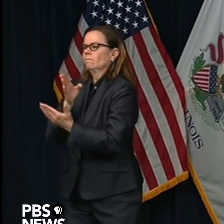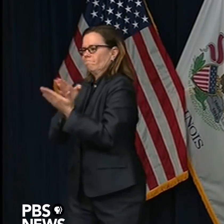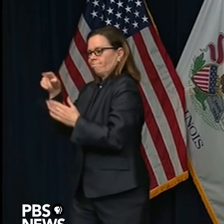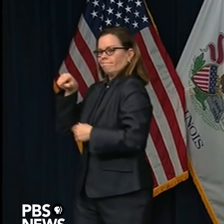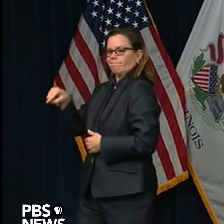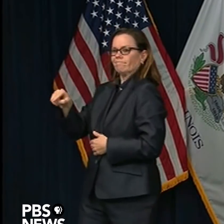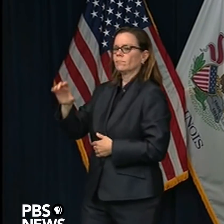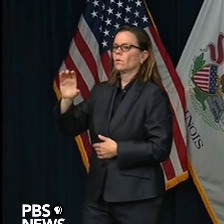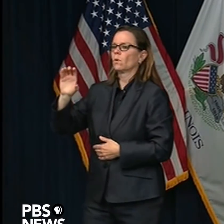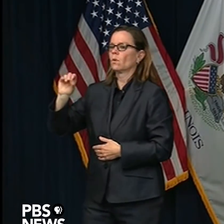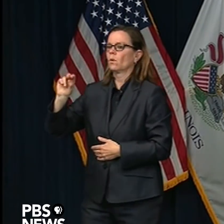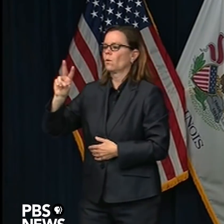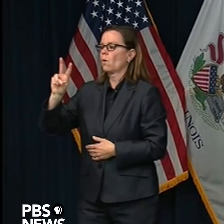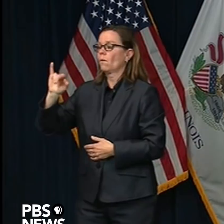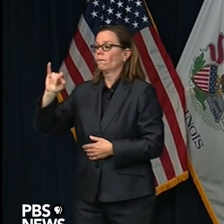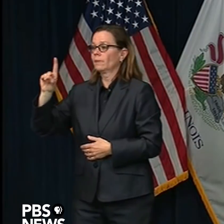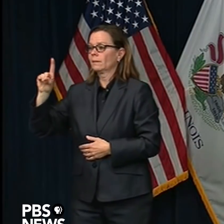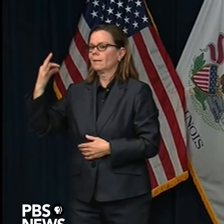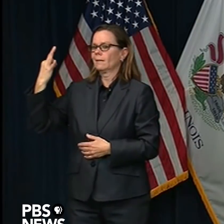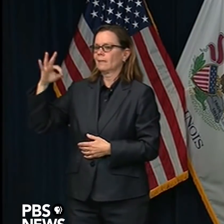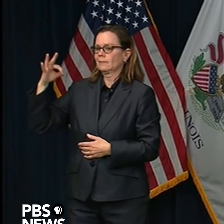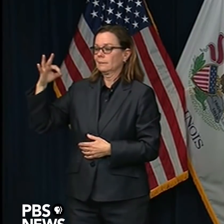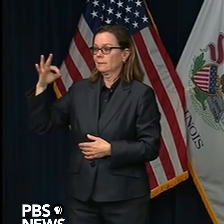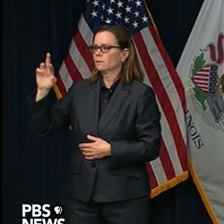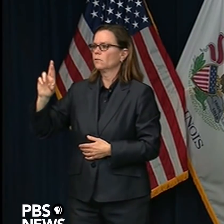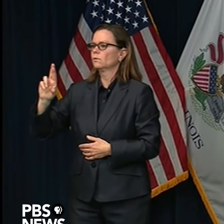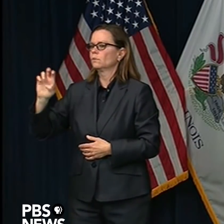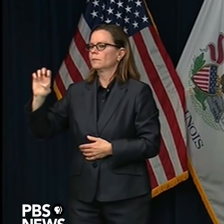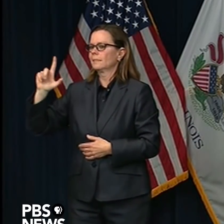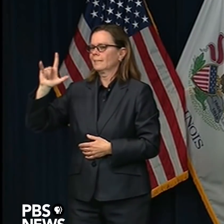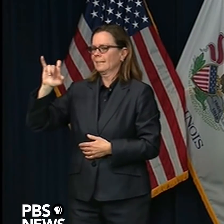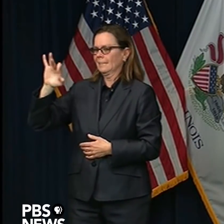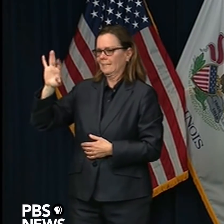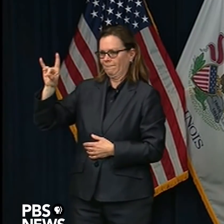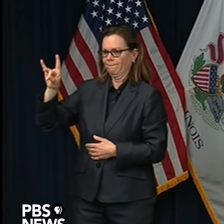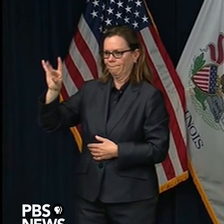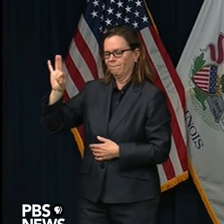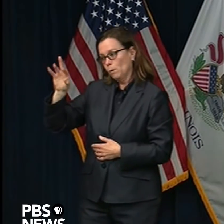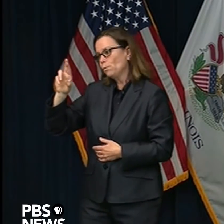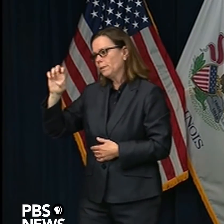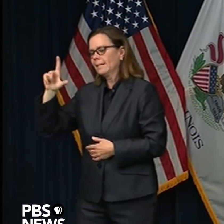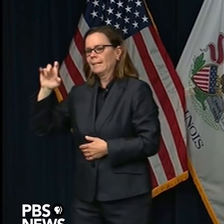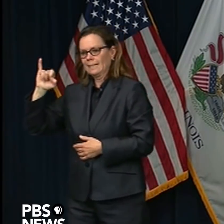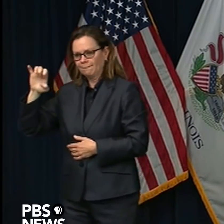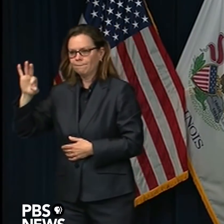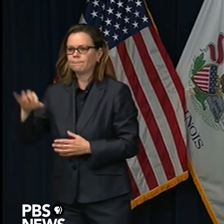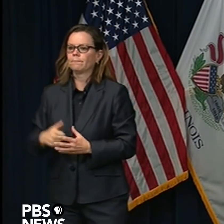ilcovidresponsefund.org.